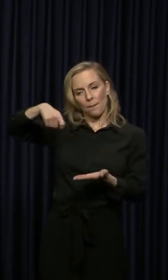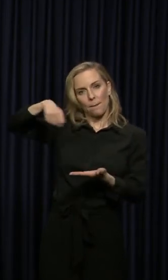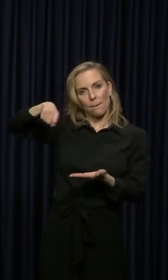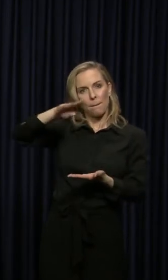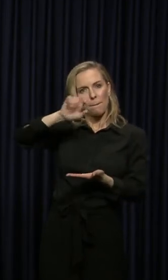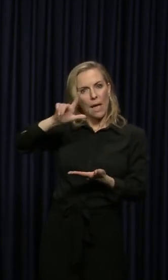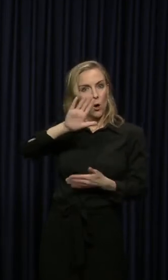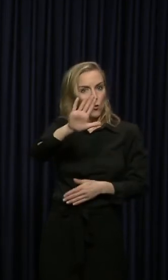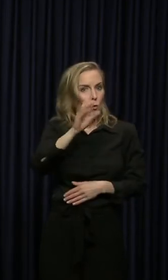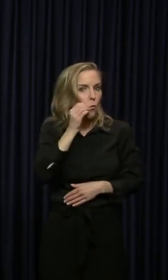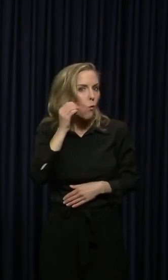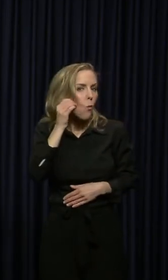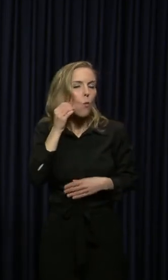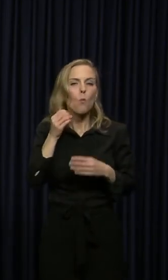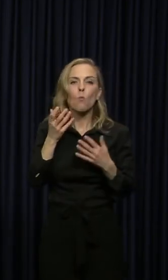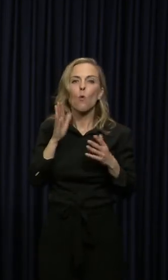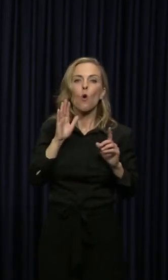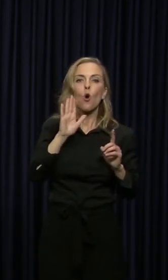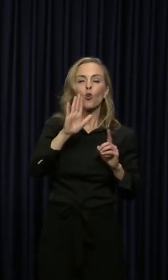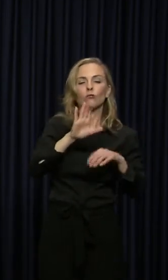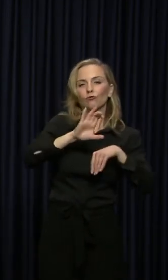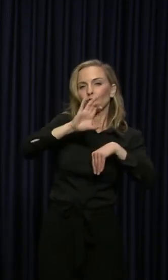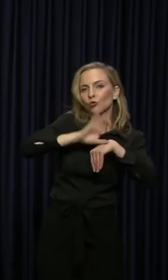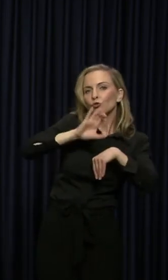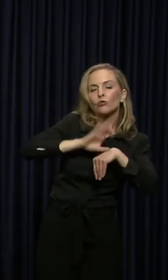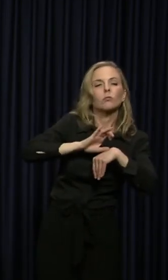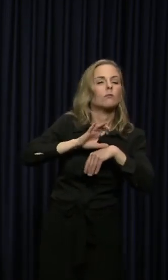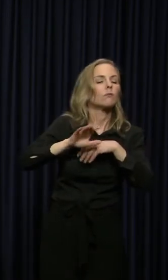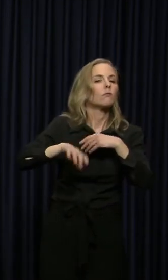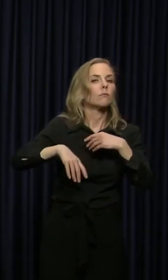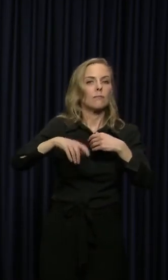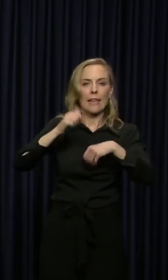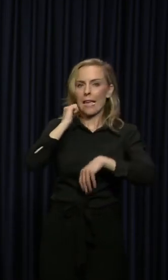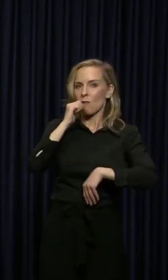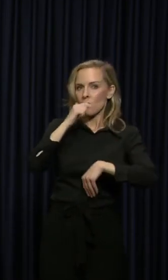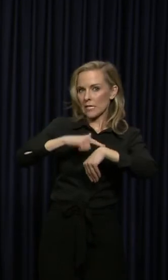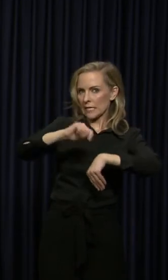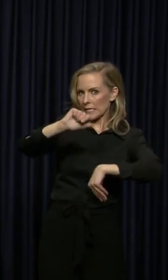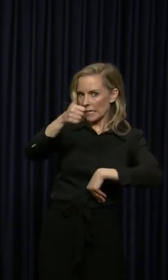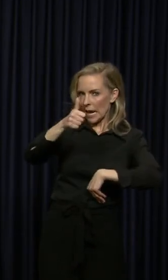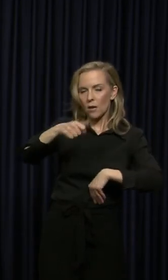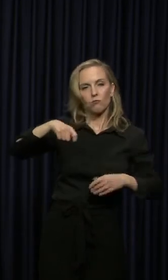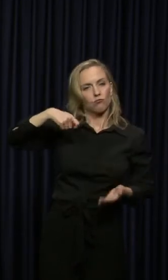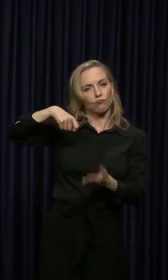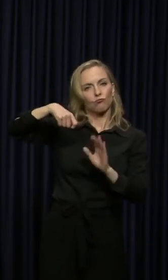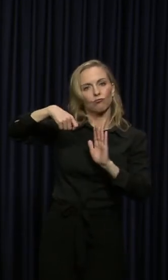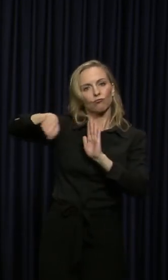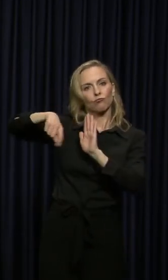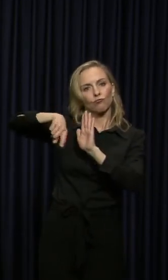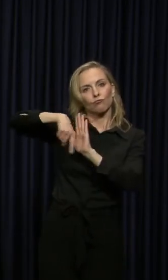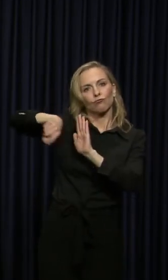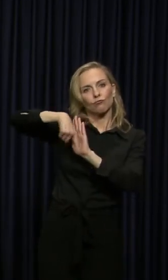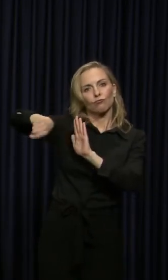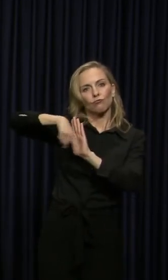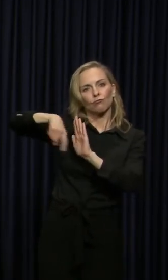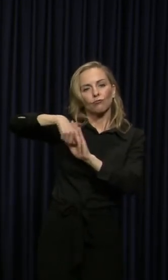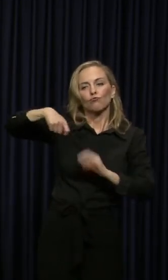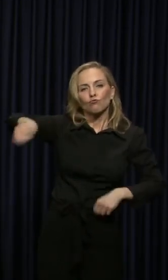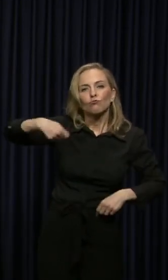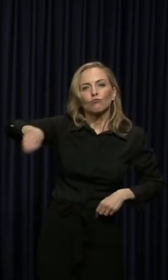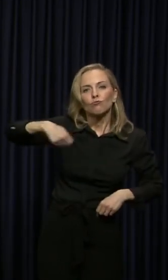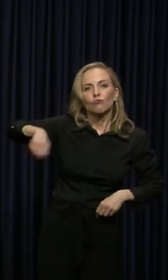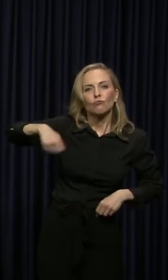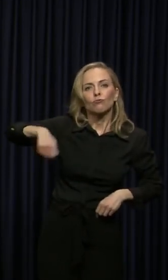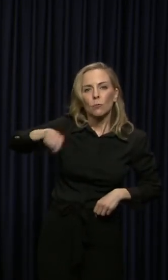whether it's in your home or your house of worship every day at 10 a.m. Let's ring them and make sure that we all know